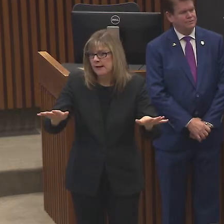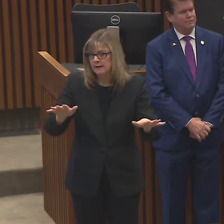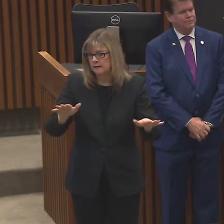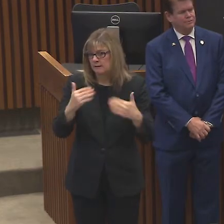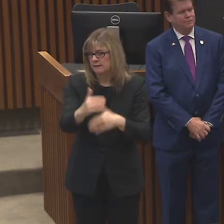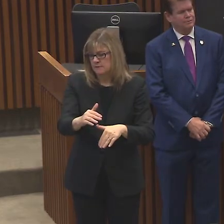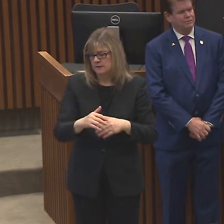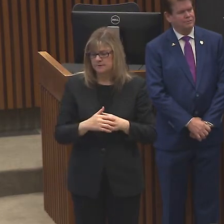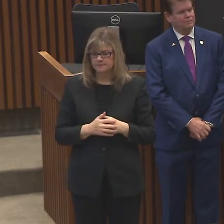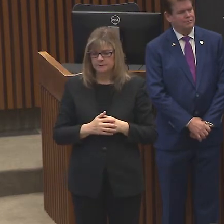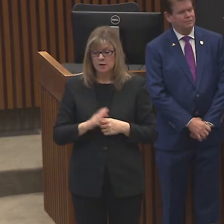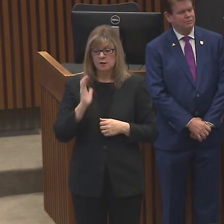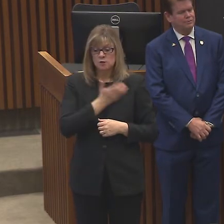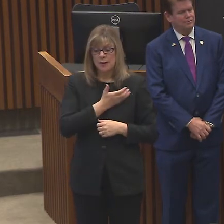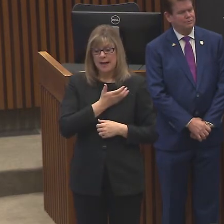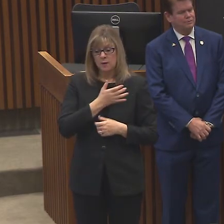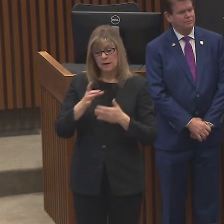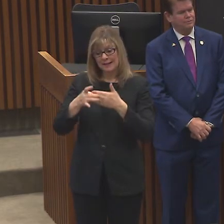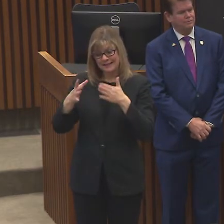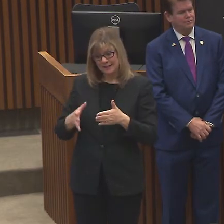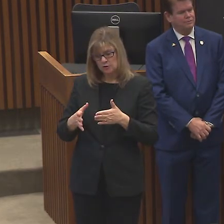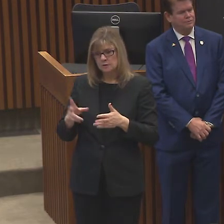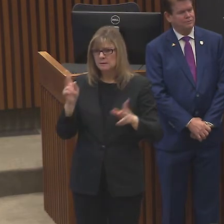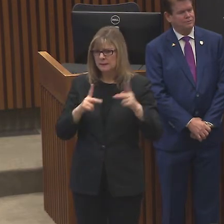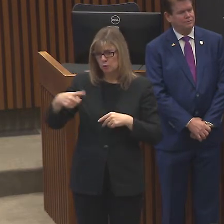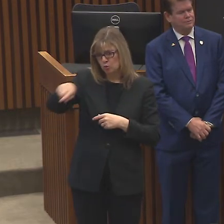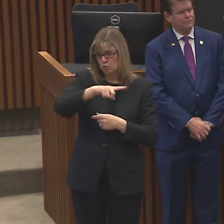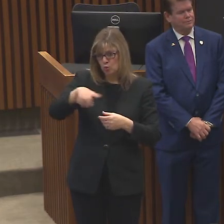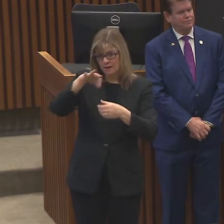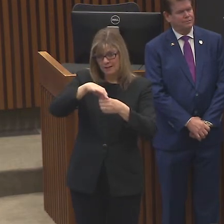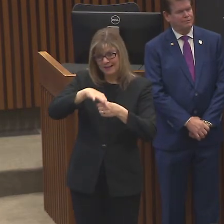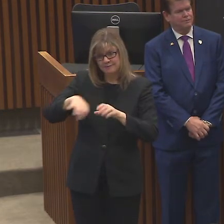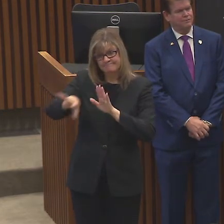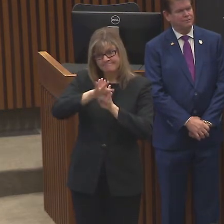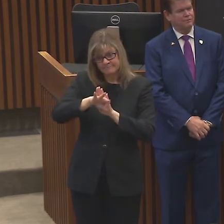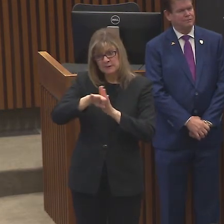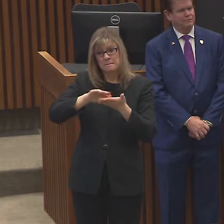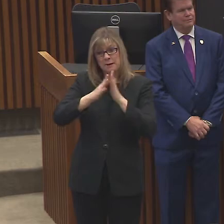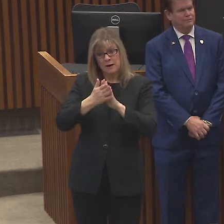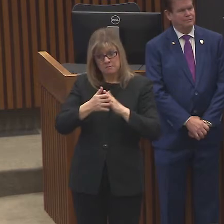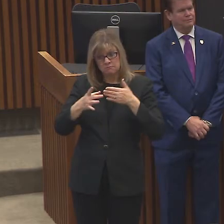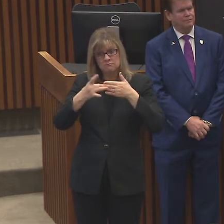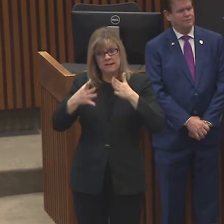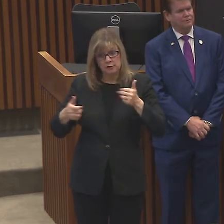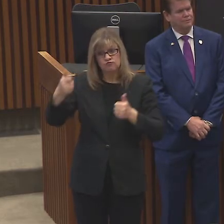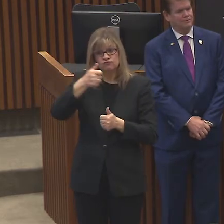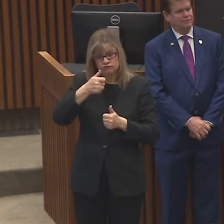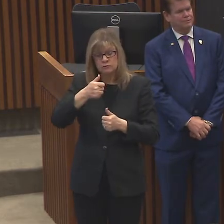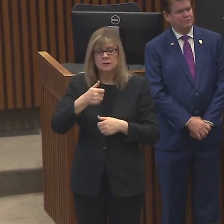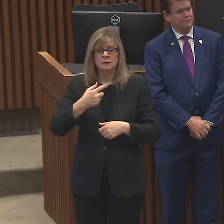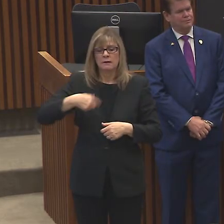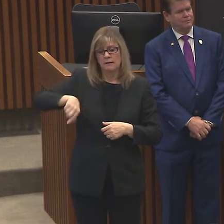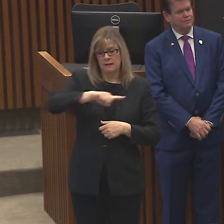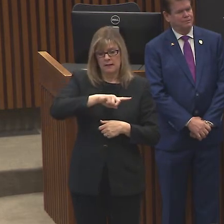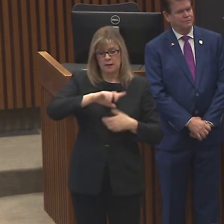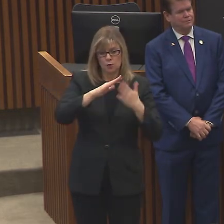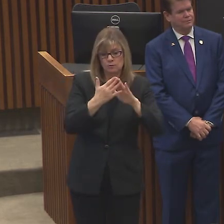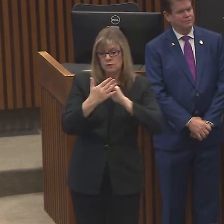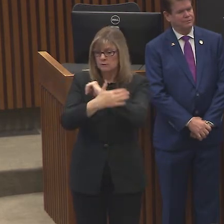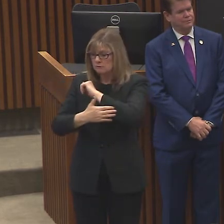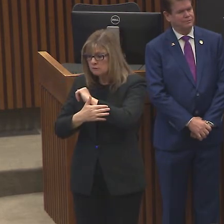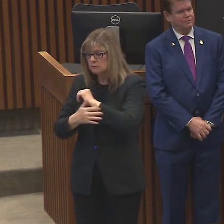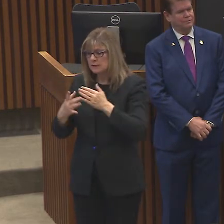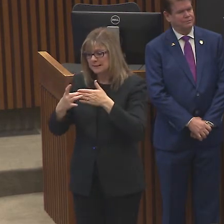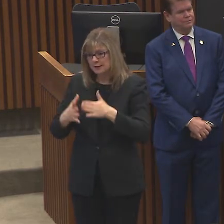our elected leaders but also our health care leaders are committed to working together to support you and to